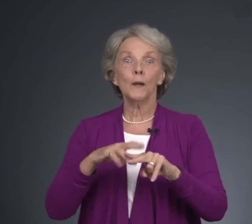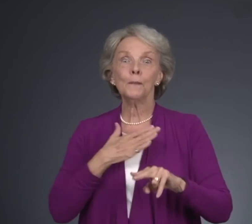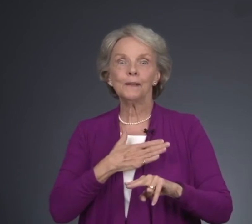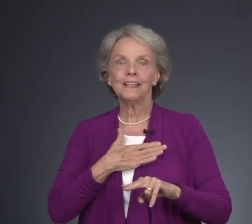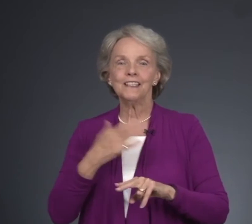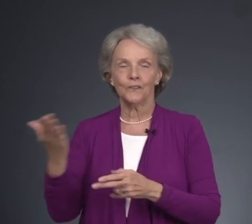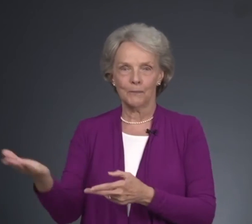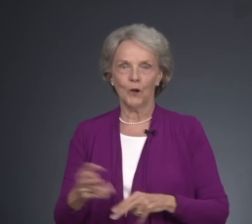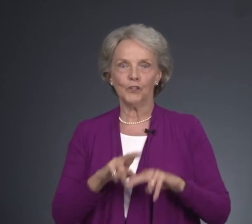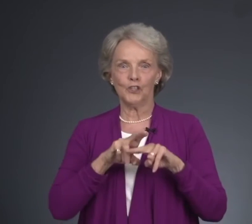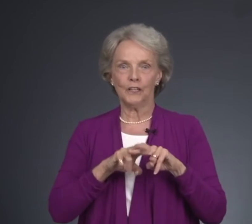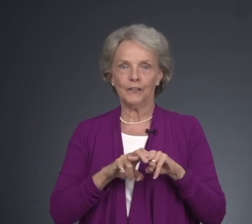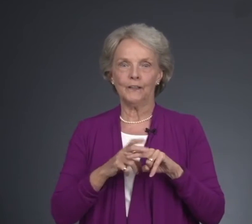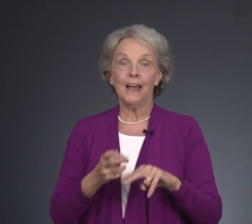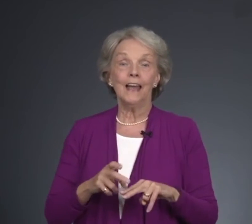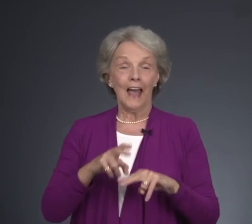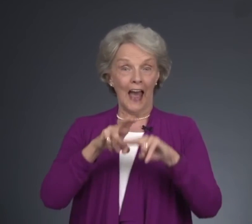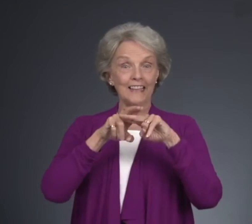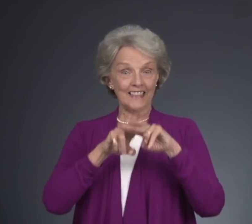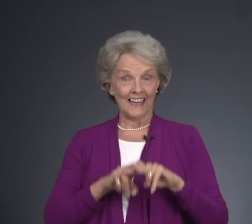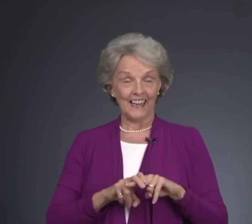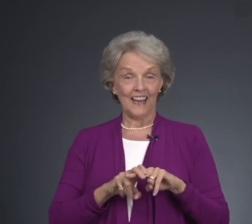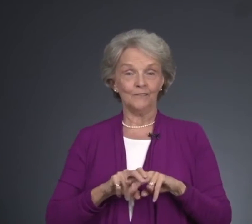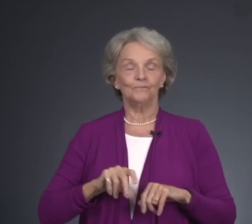chair, please. So they brought a chair. I sat down.